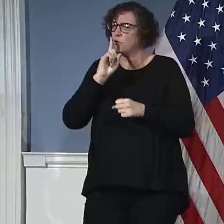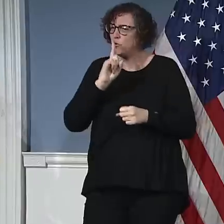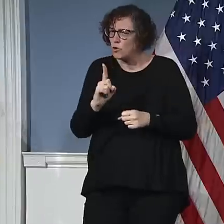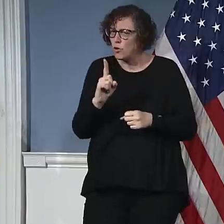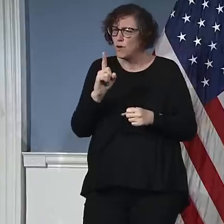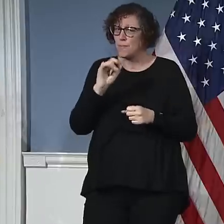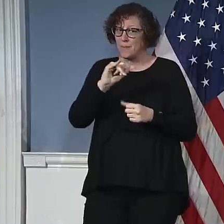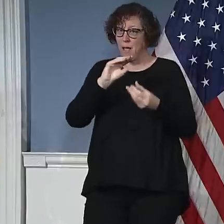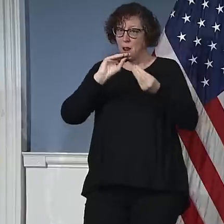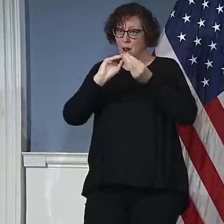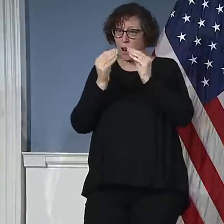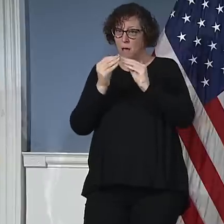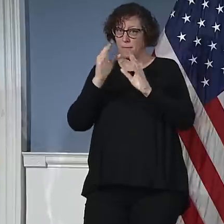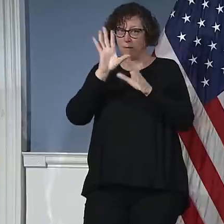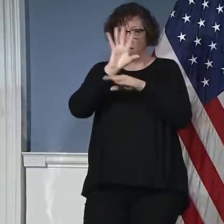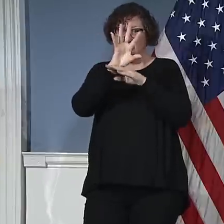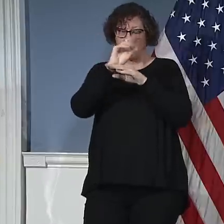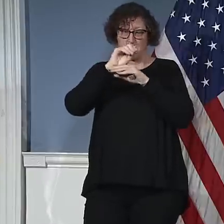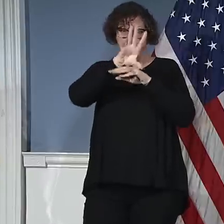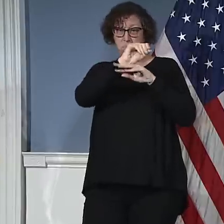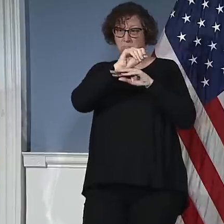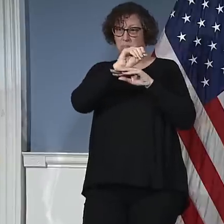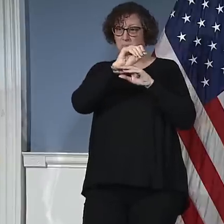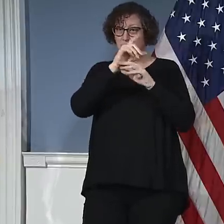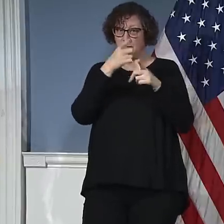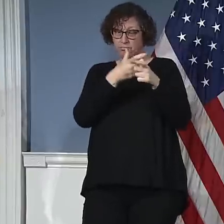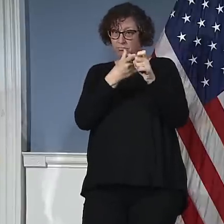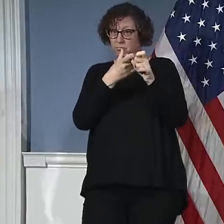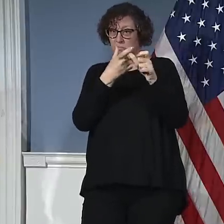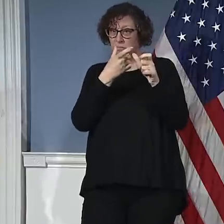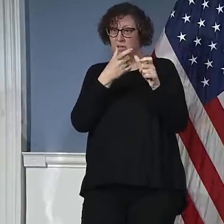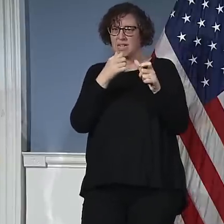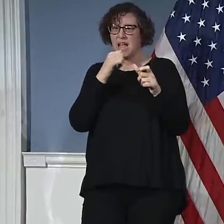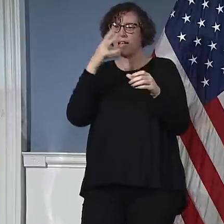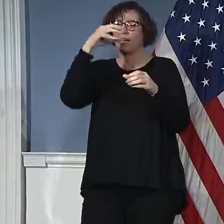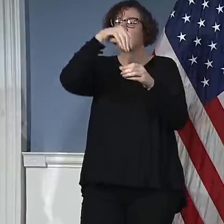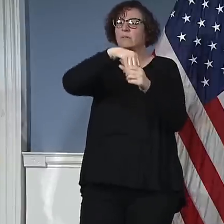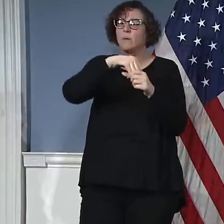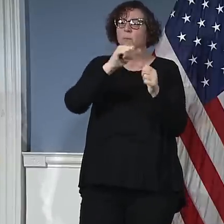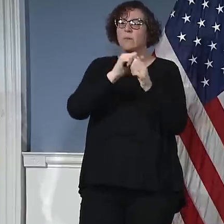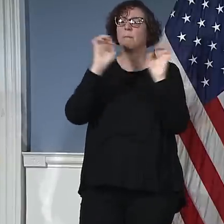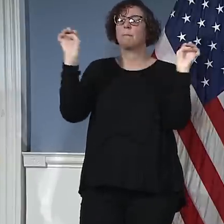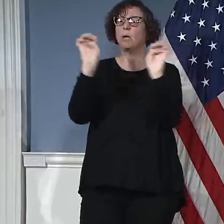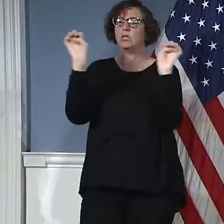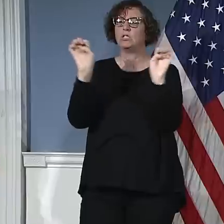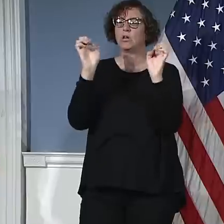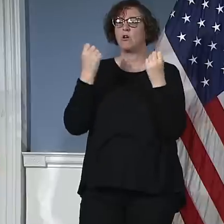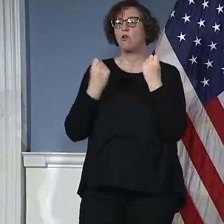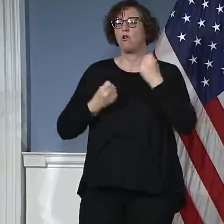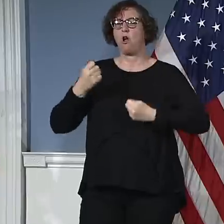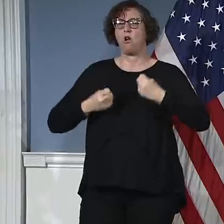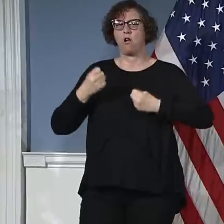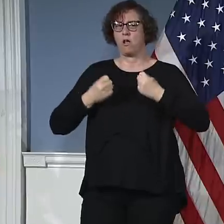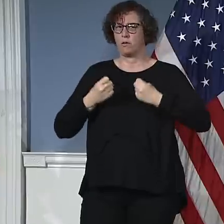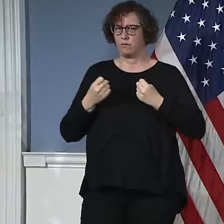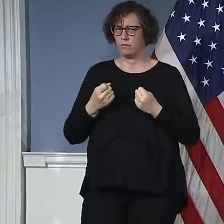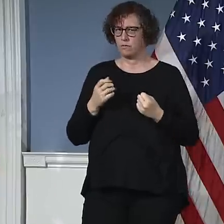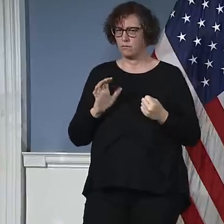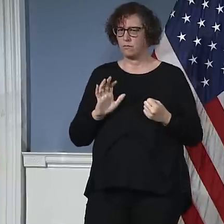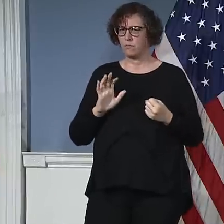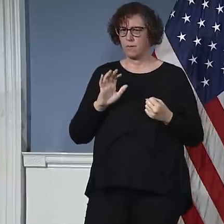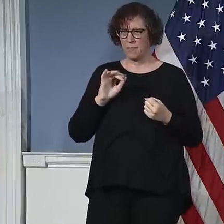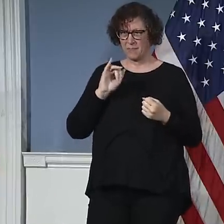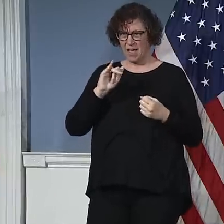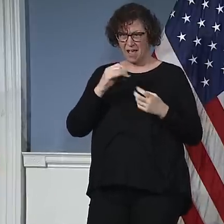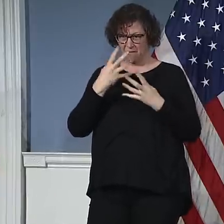that are speeding for a reason, and we're just careful that we're actually getting a true filter on what's happening here. So I just had to